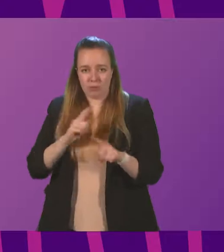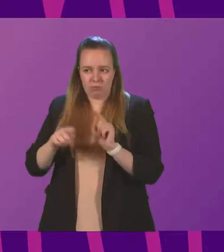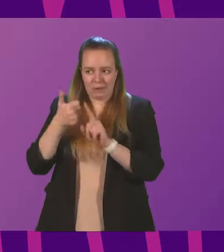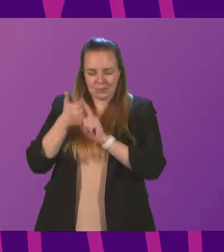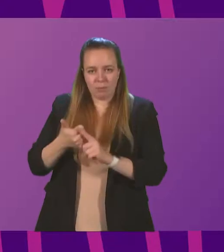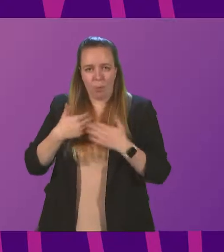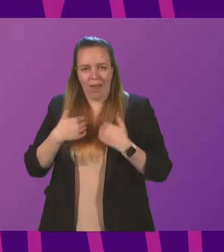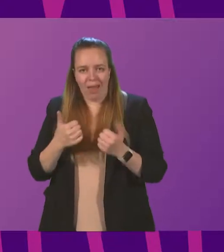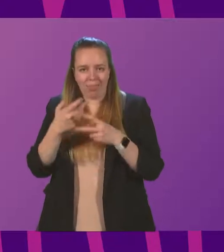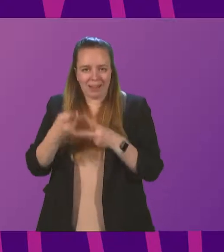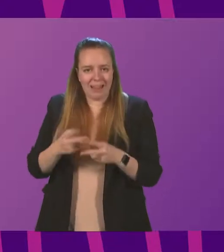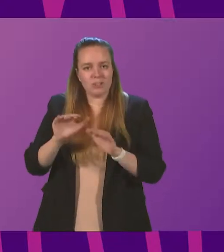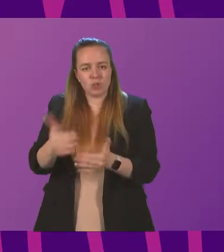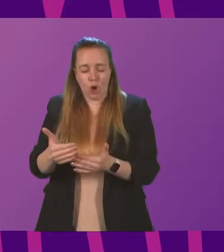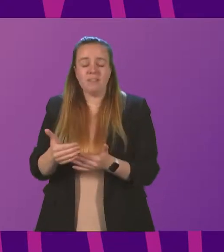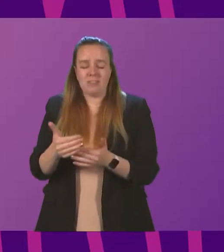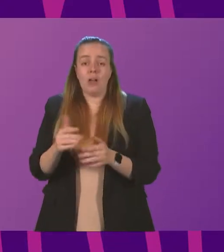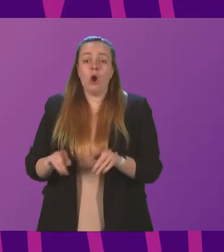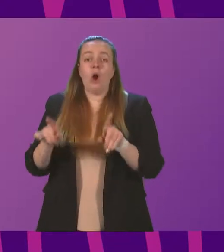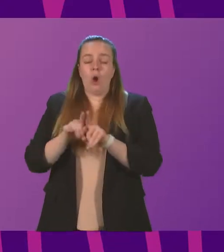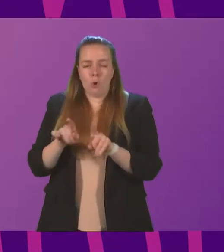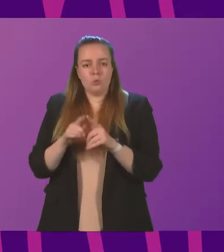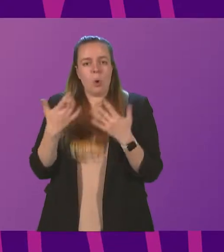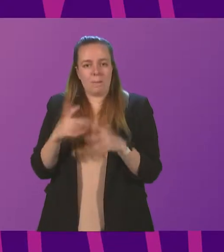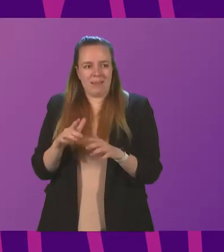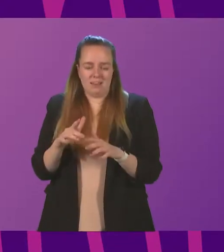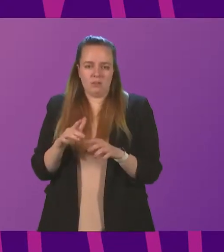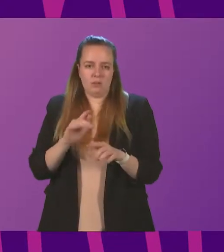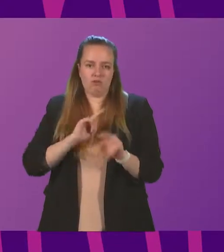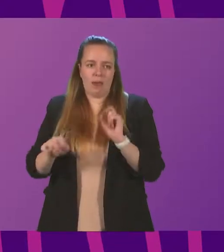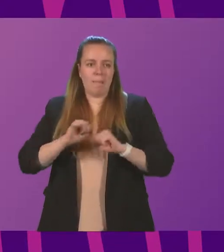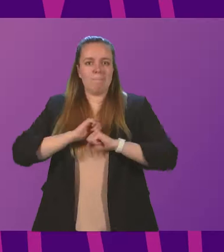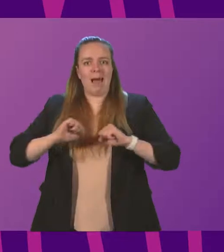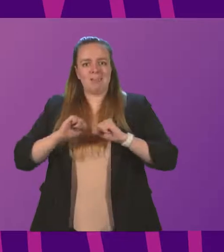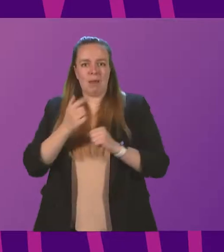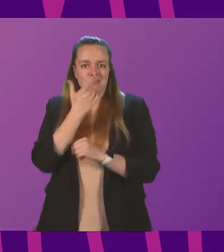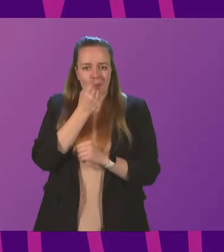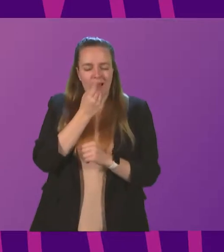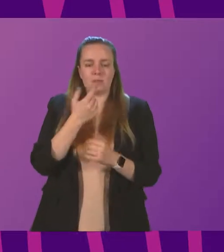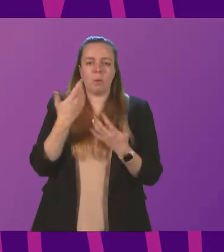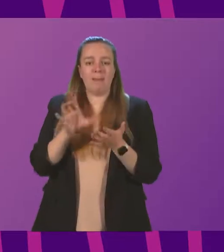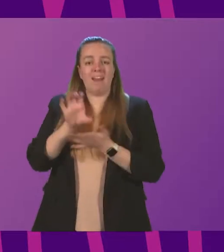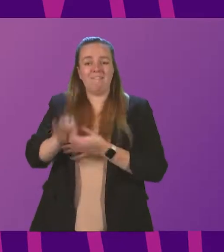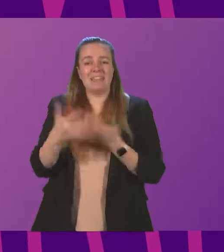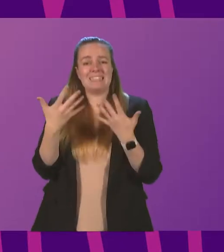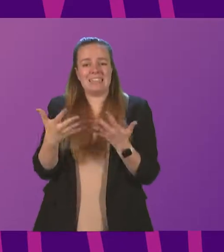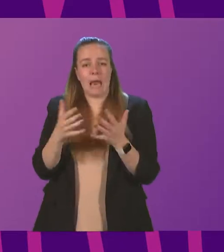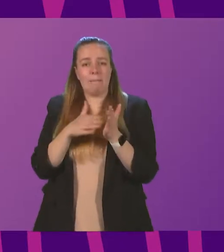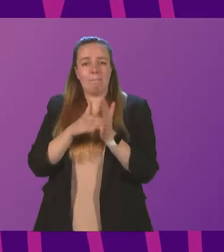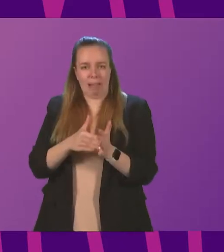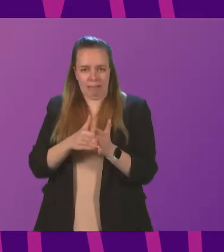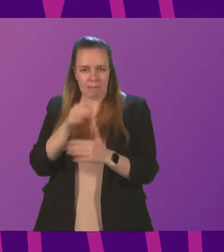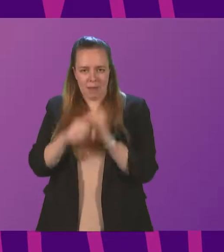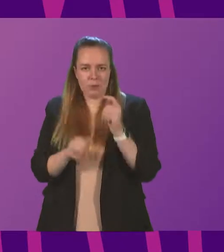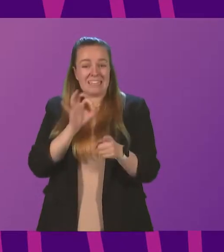care services. Over and above this, have also, and to maximise capacity, have also invested £10 million in two specialist